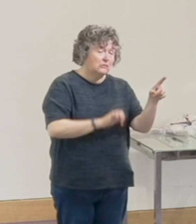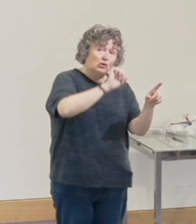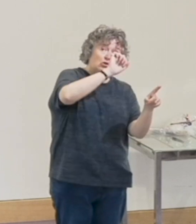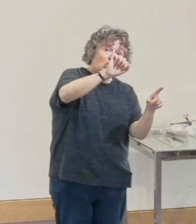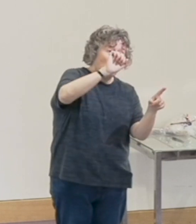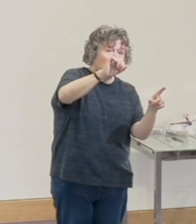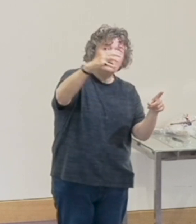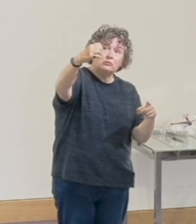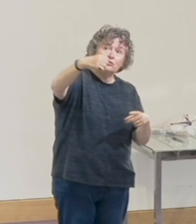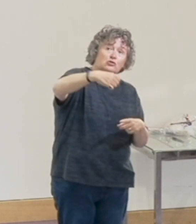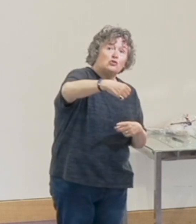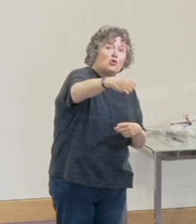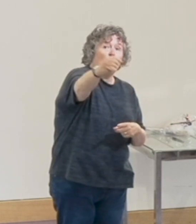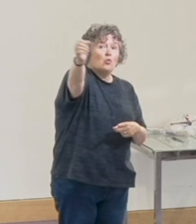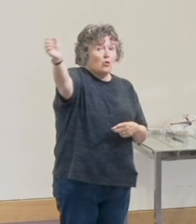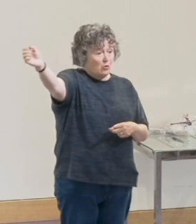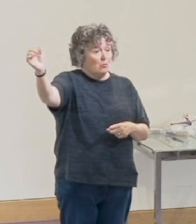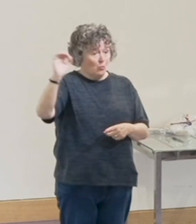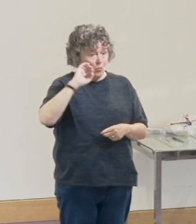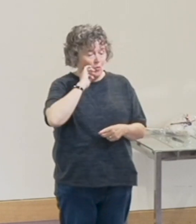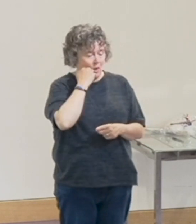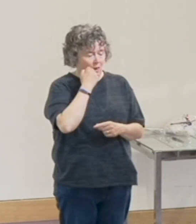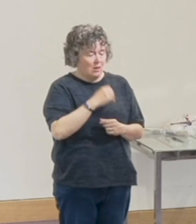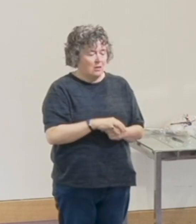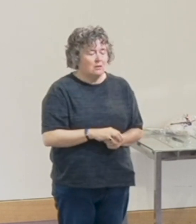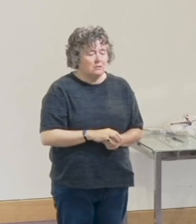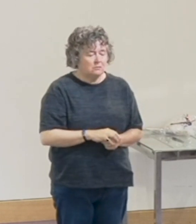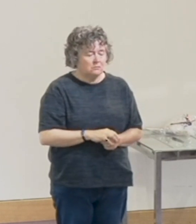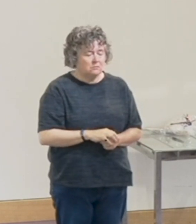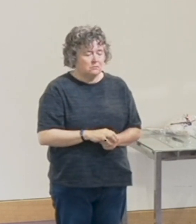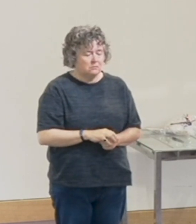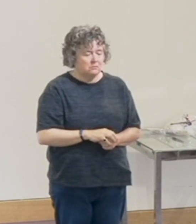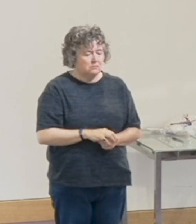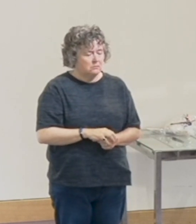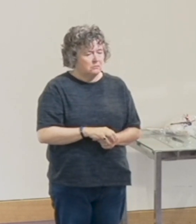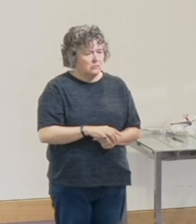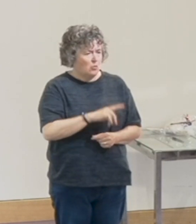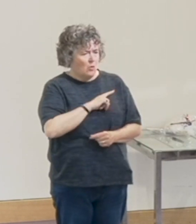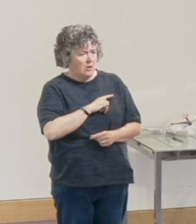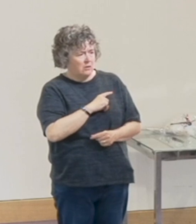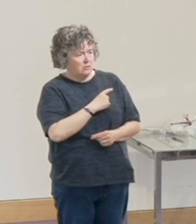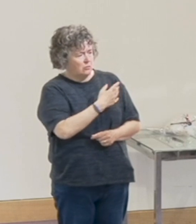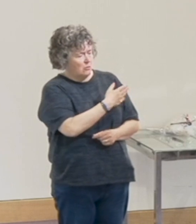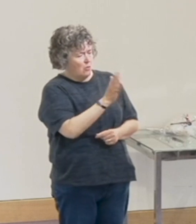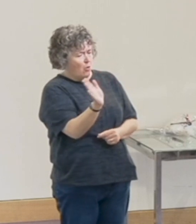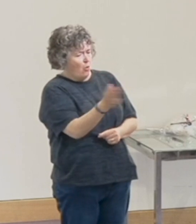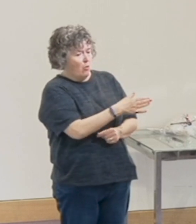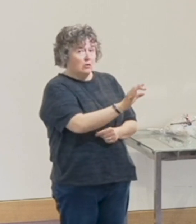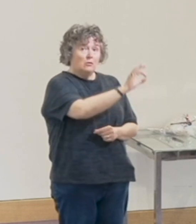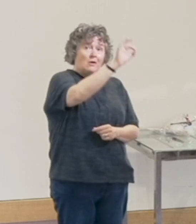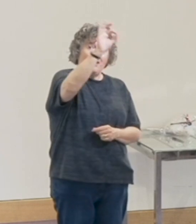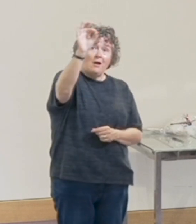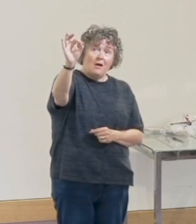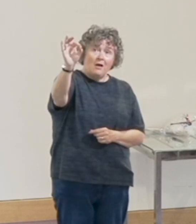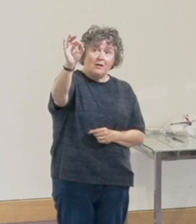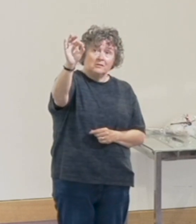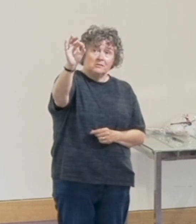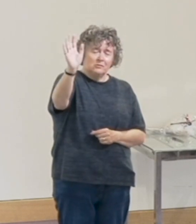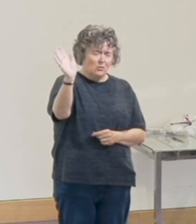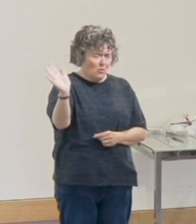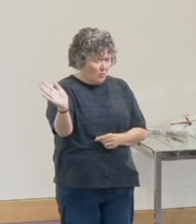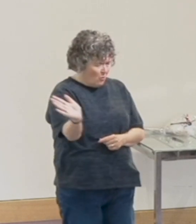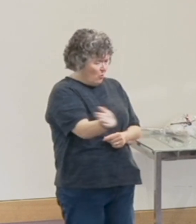Knock and the door will be opened to you. For everyone, and I love the all